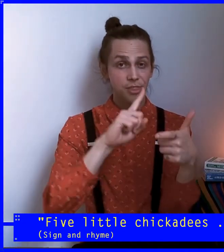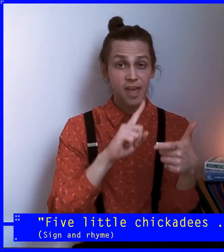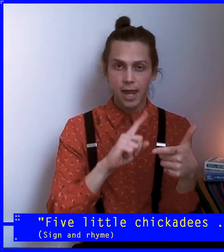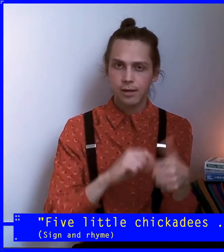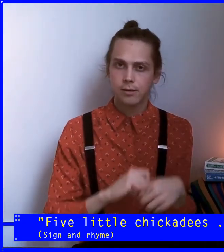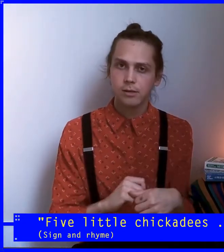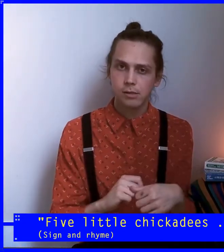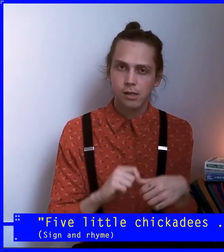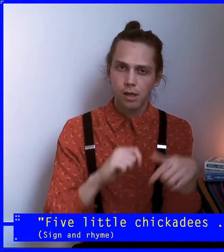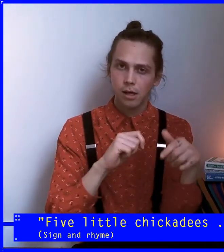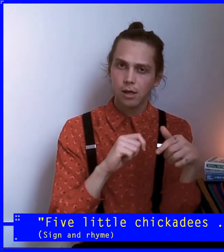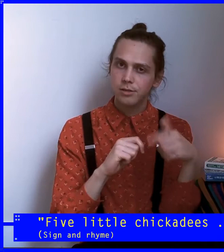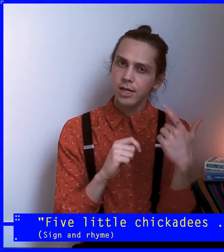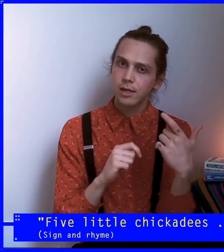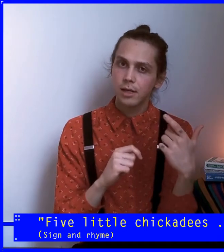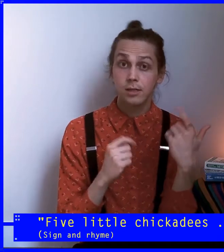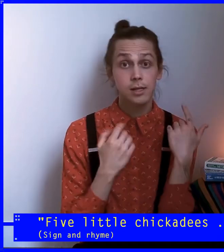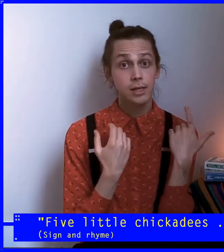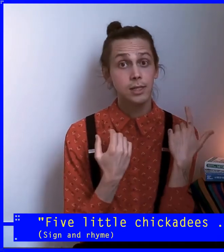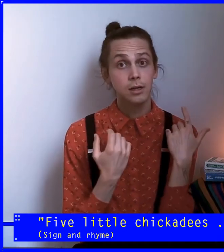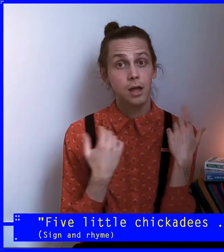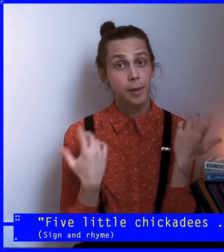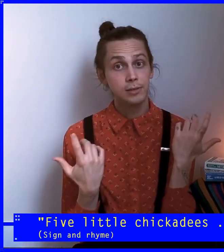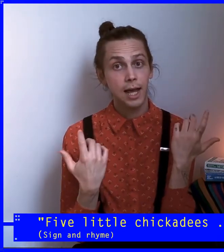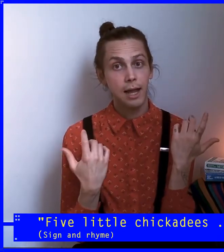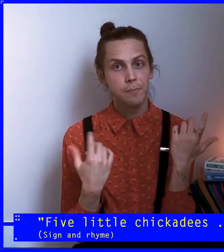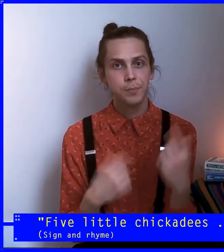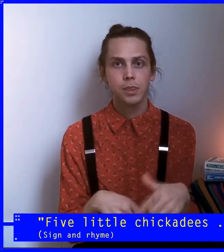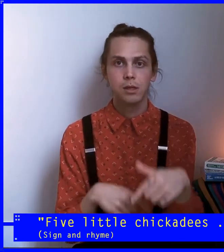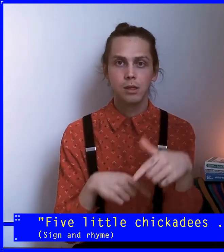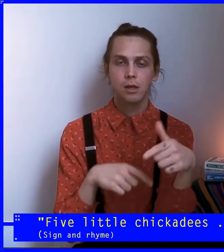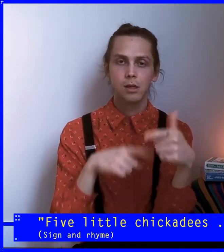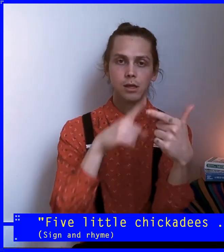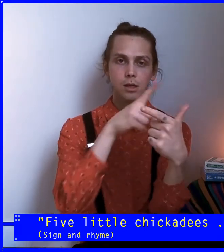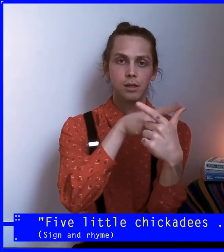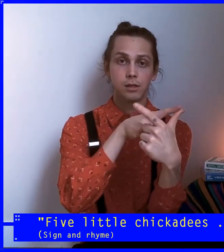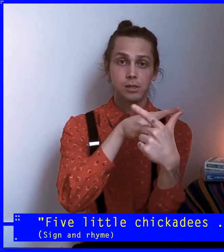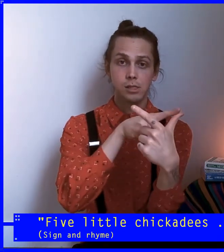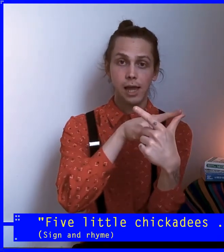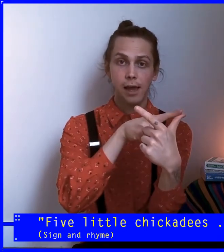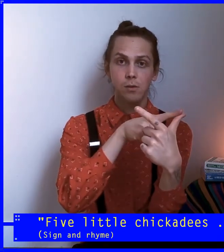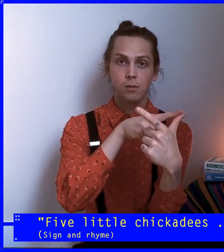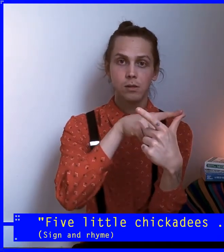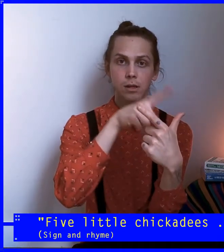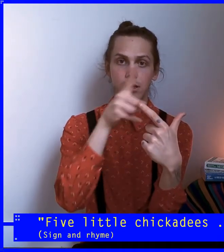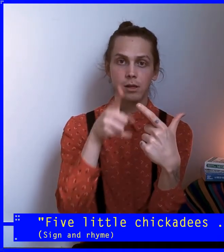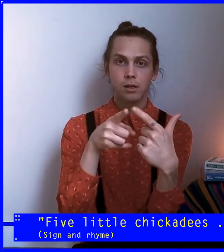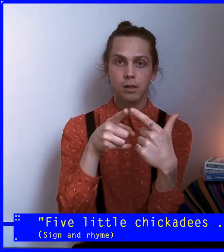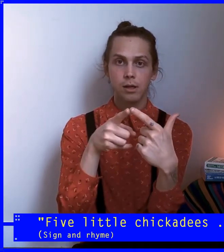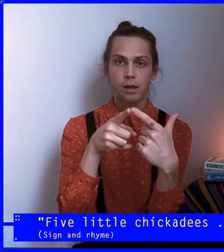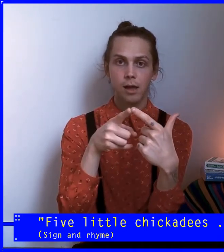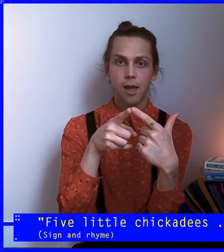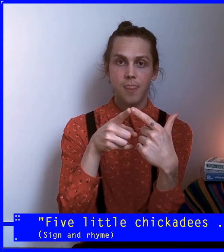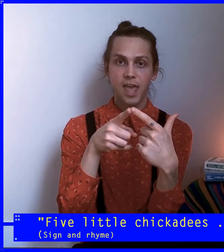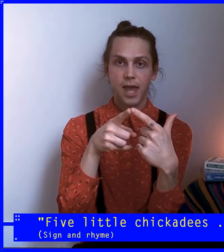then. Then is an idea about time. This is now. And then.